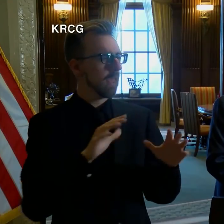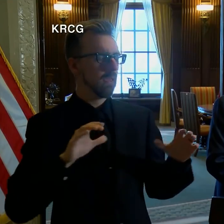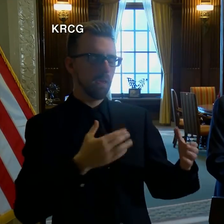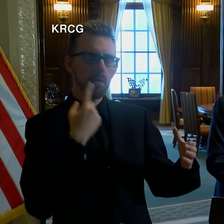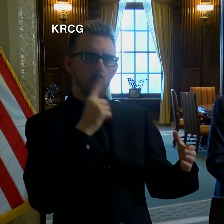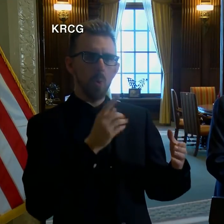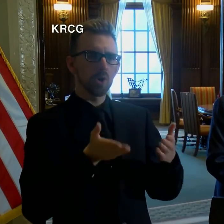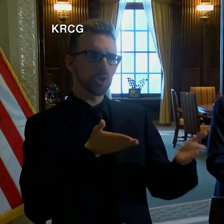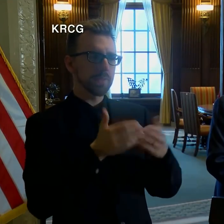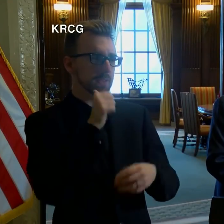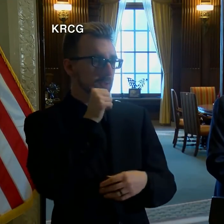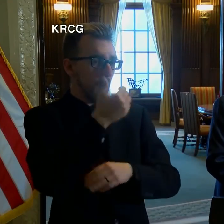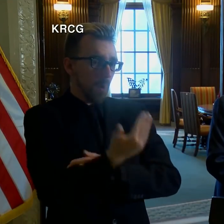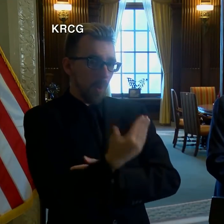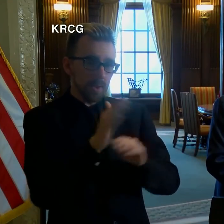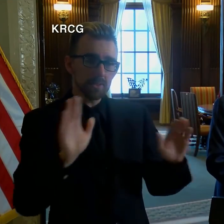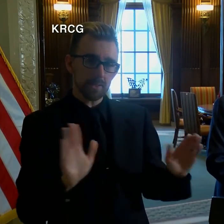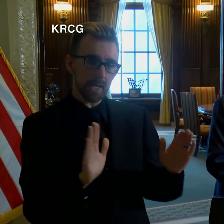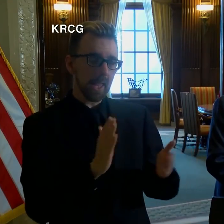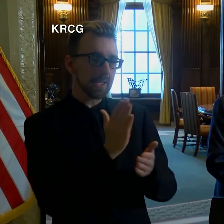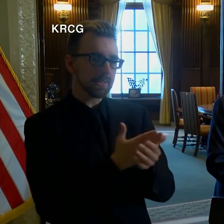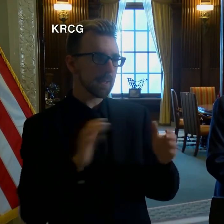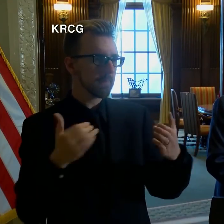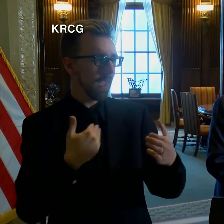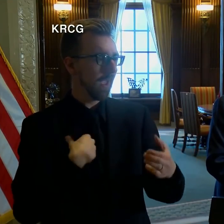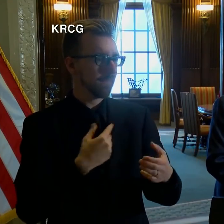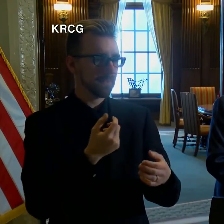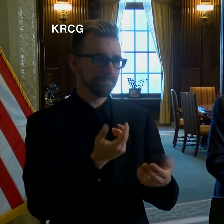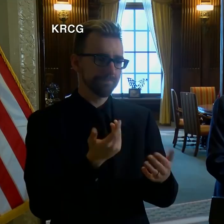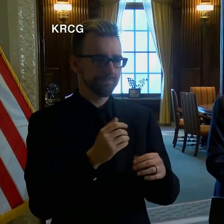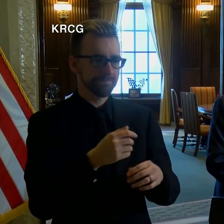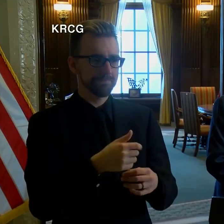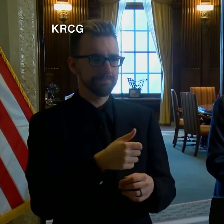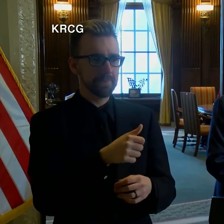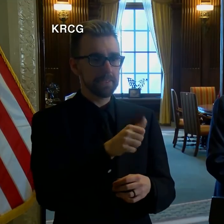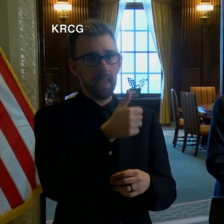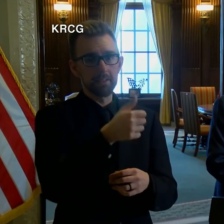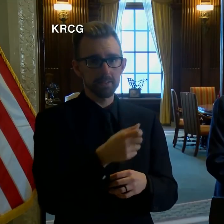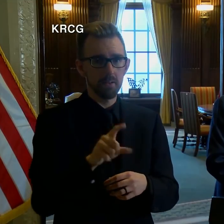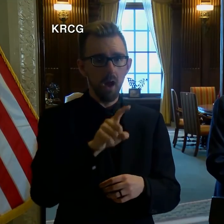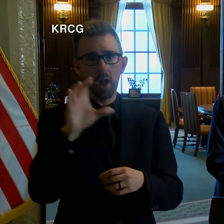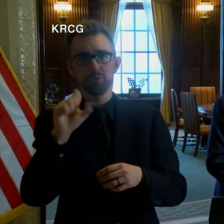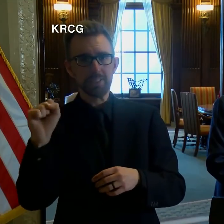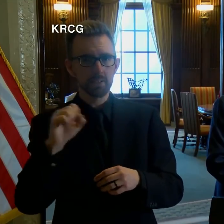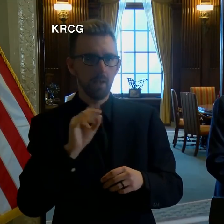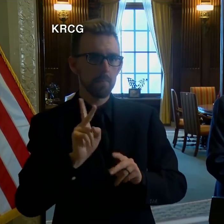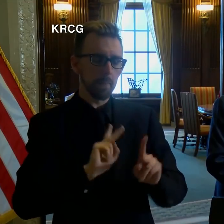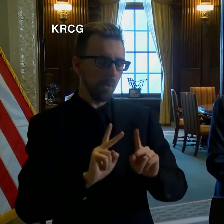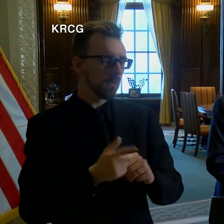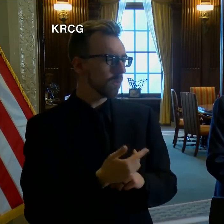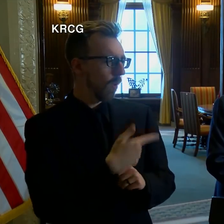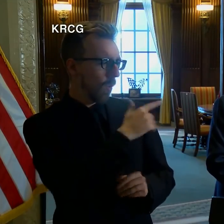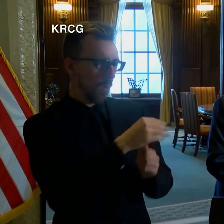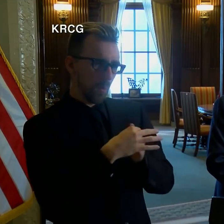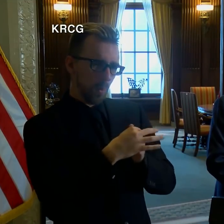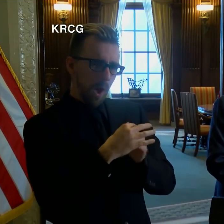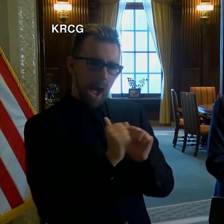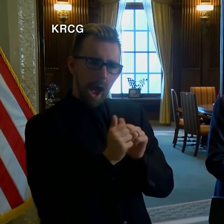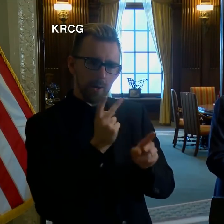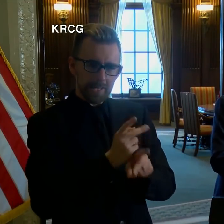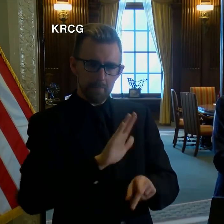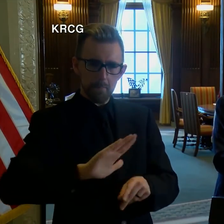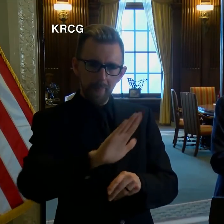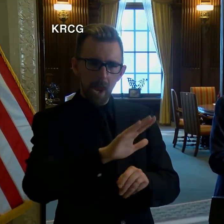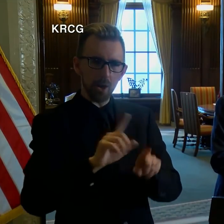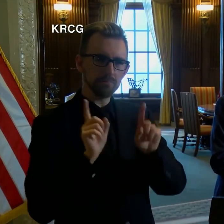services tomorrow, some congregations having dozens if not hundreds of people, what guidance can they be given to keep their congregations safe? Yeah.